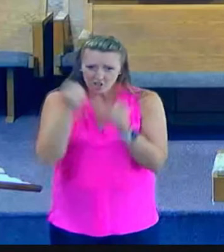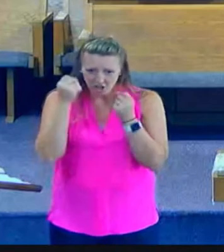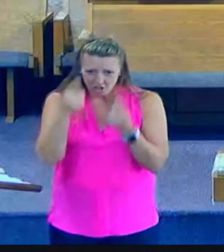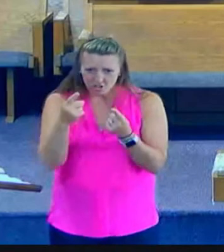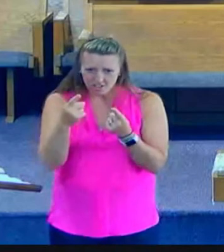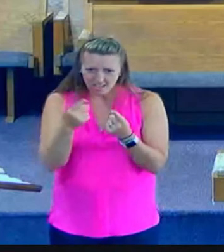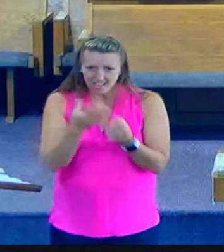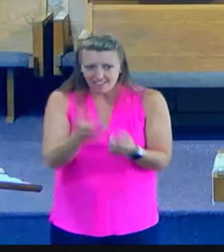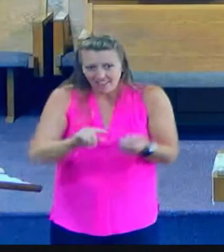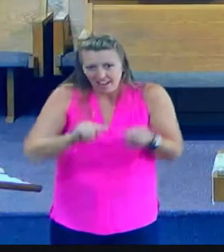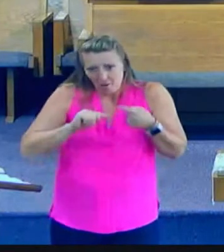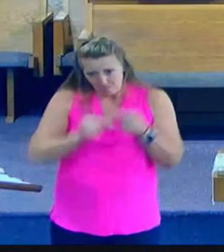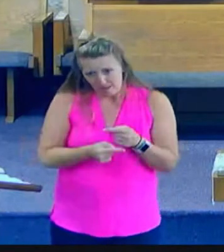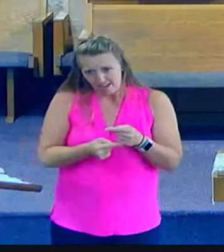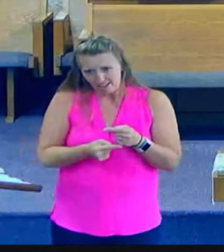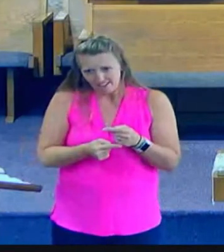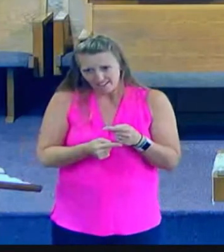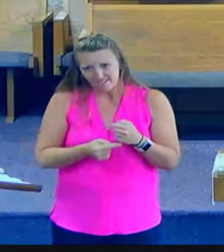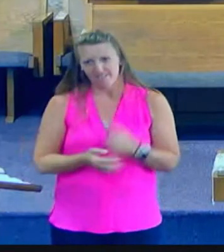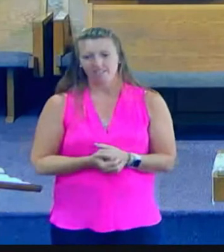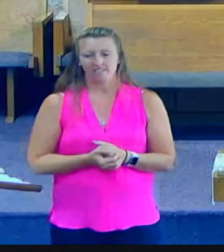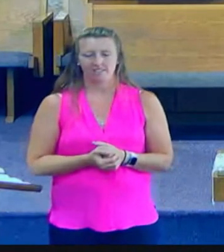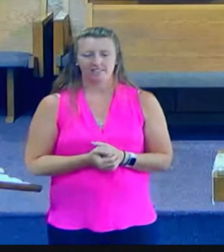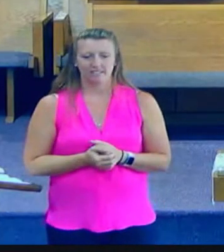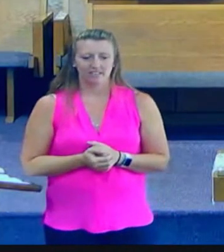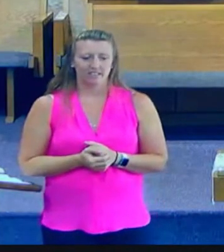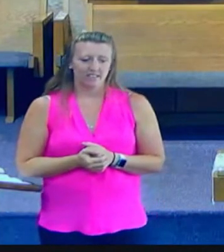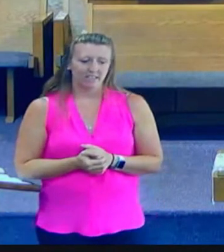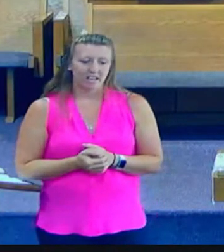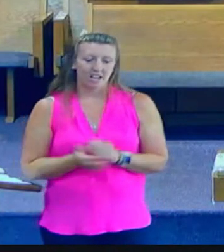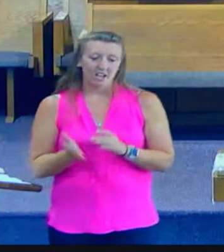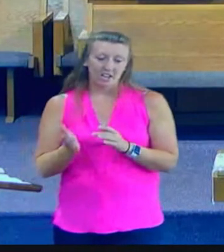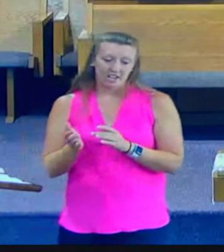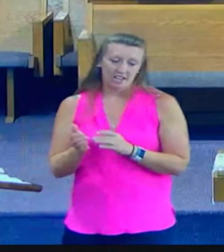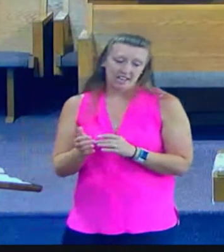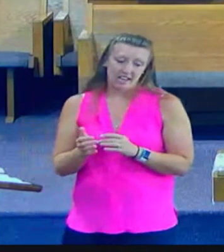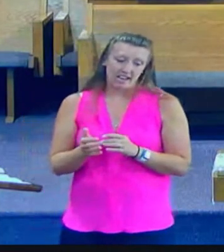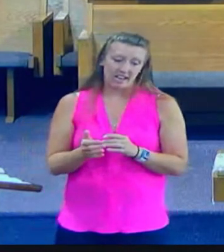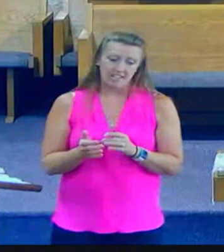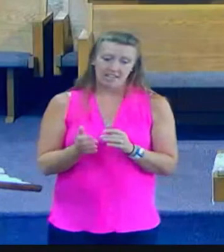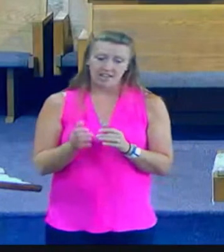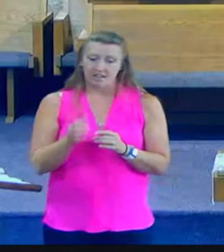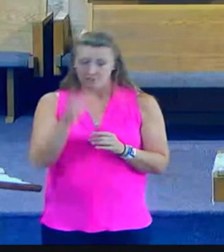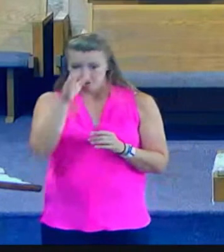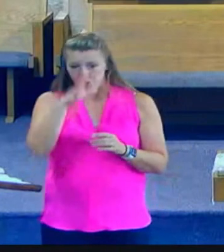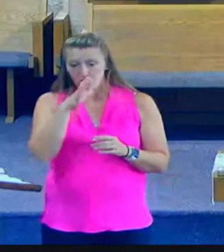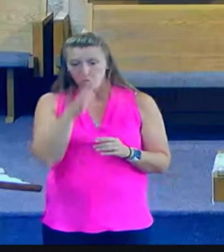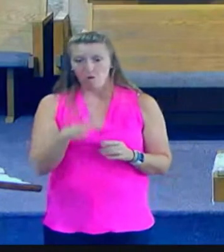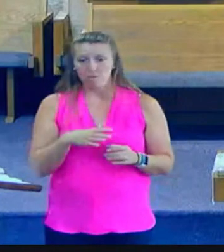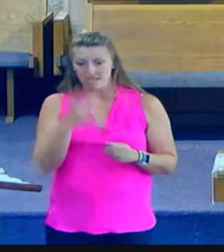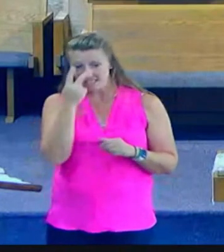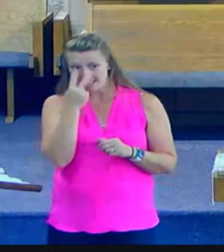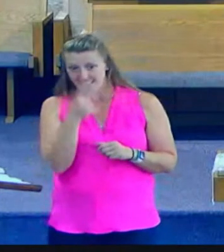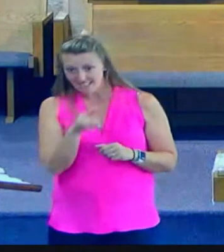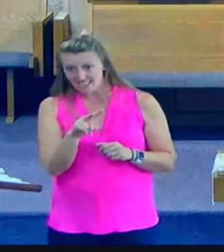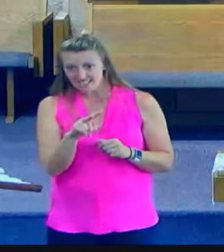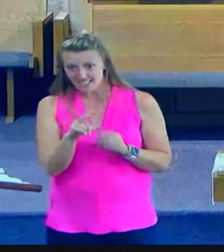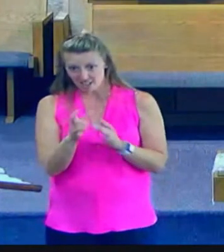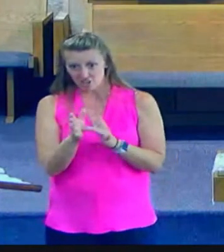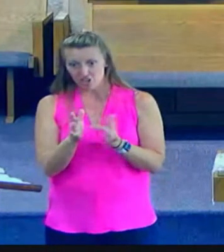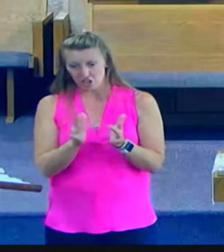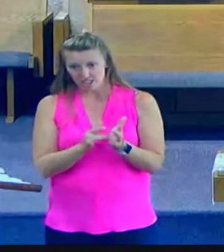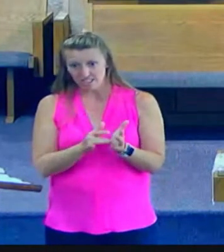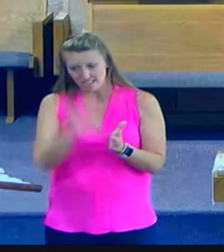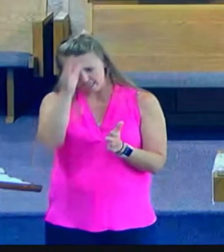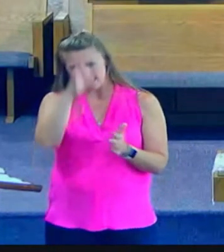weary they can relate to one another and though she sees him as just a man he is revealing himself